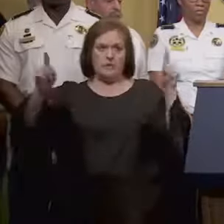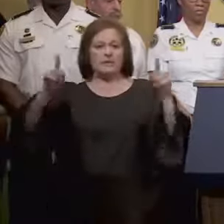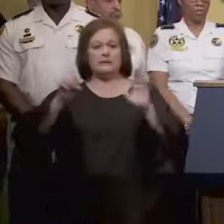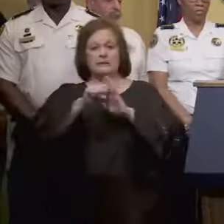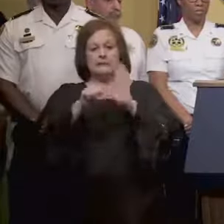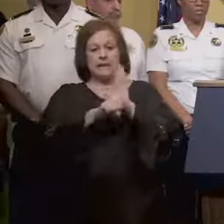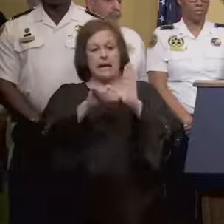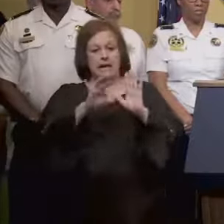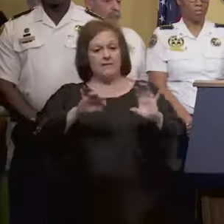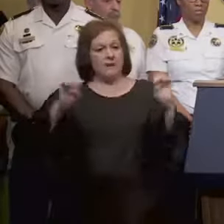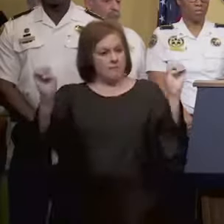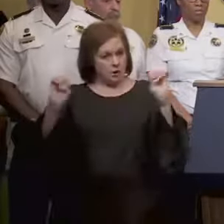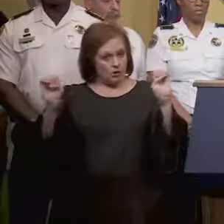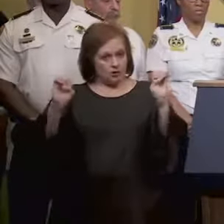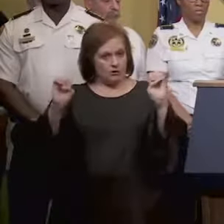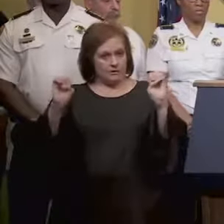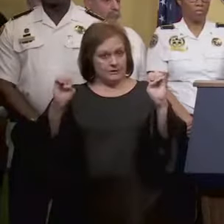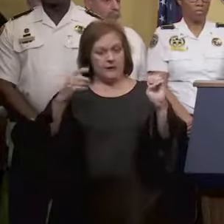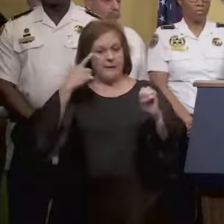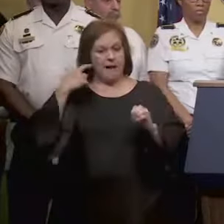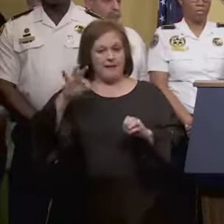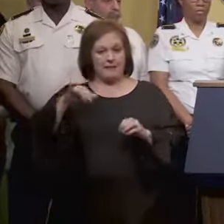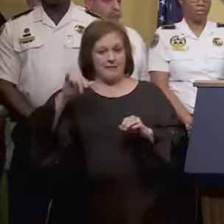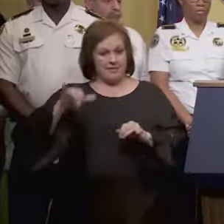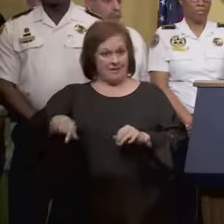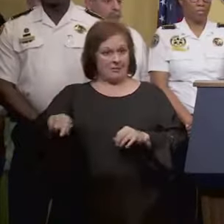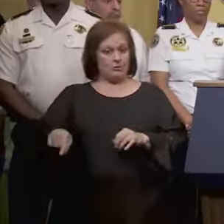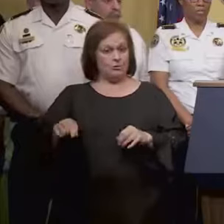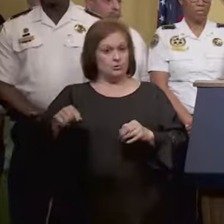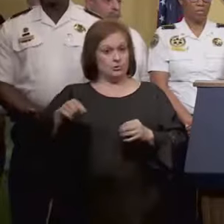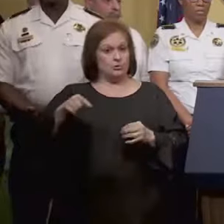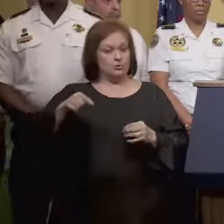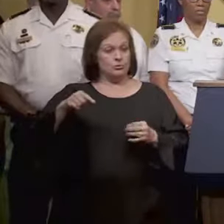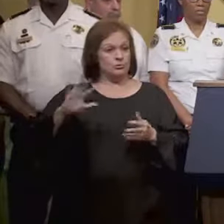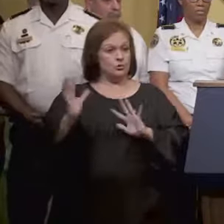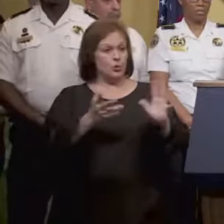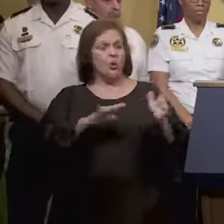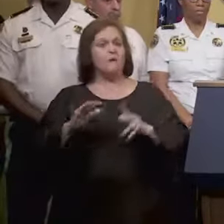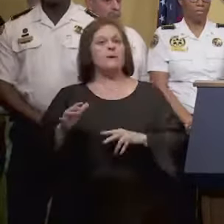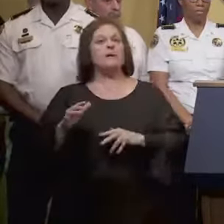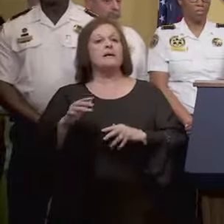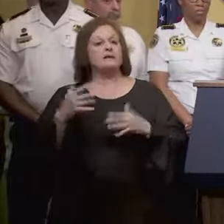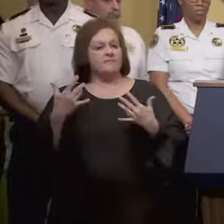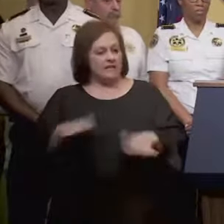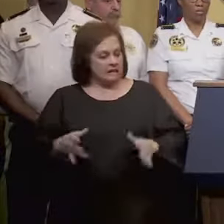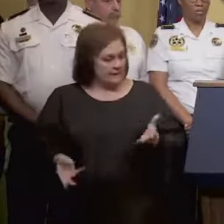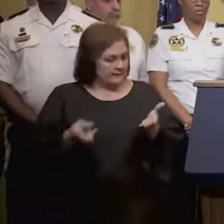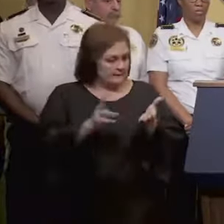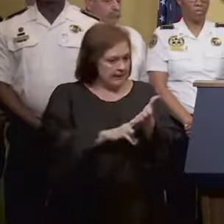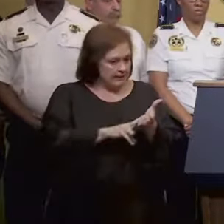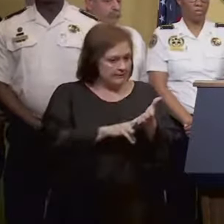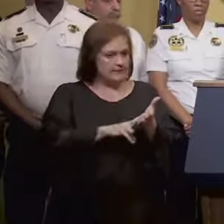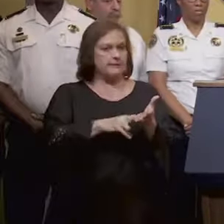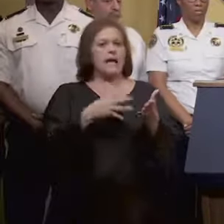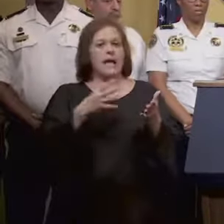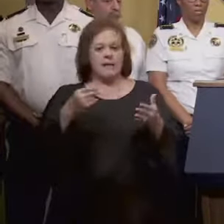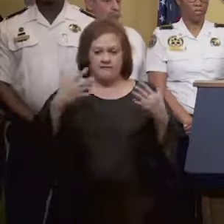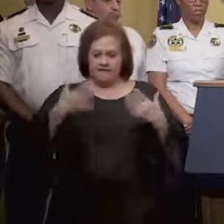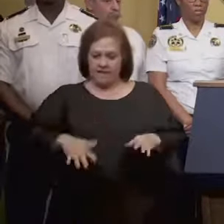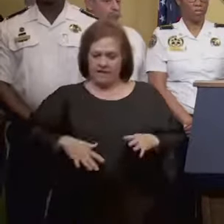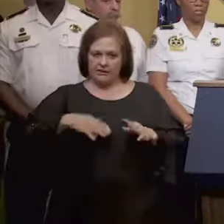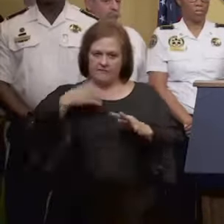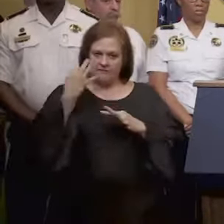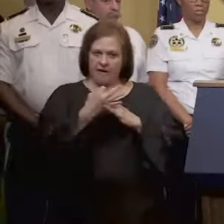emergency as it relates to this storm. It has been signed, the declaration has been signed and also filed